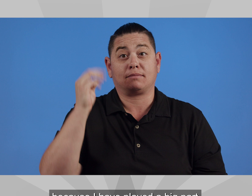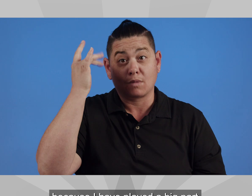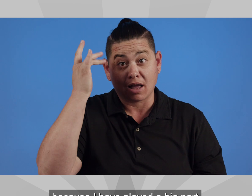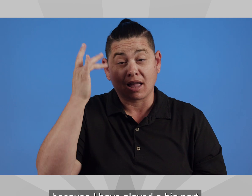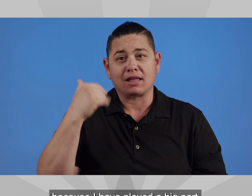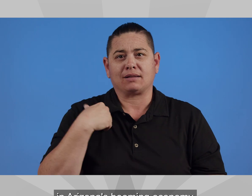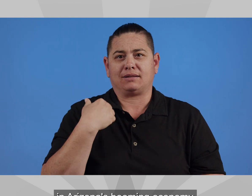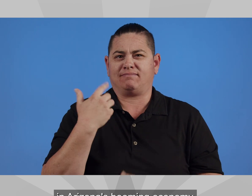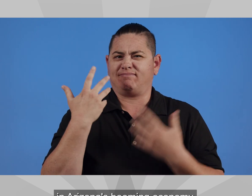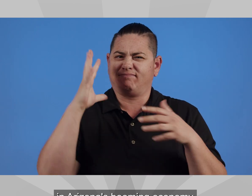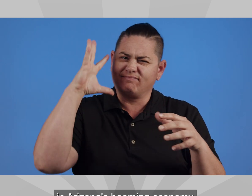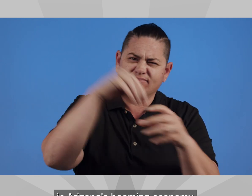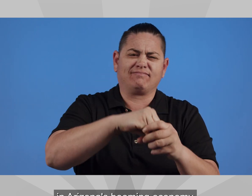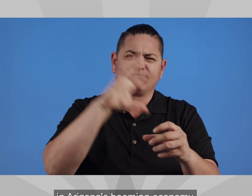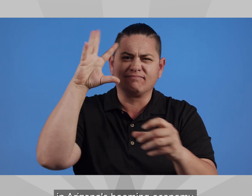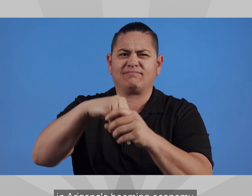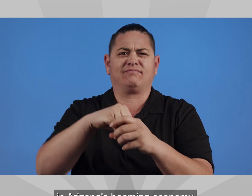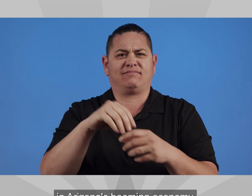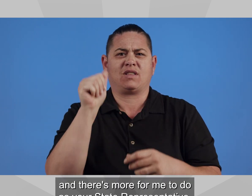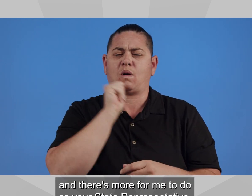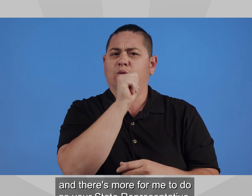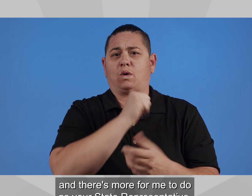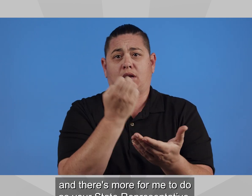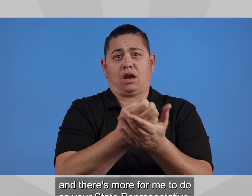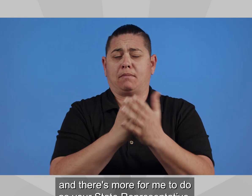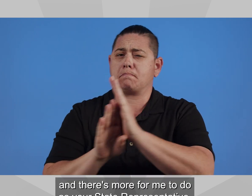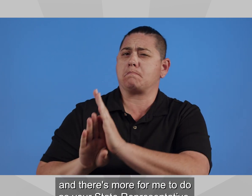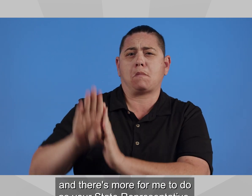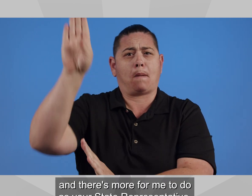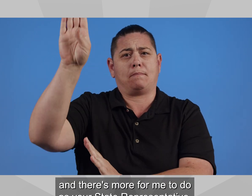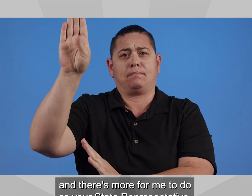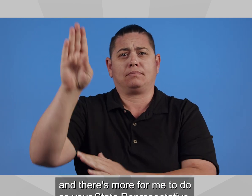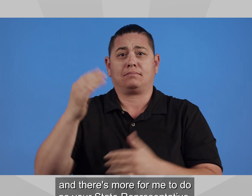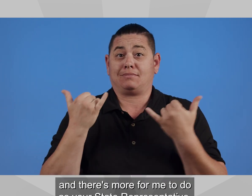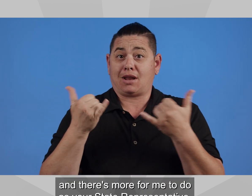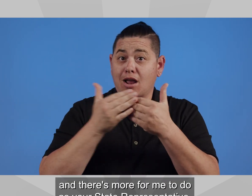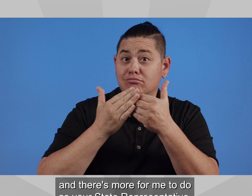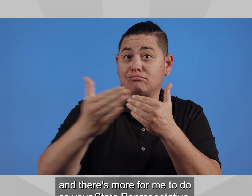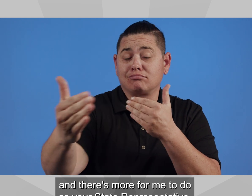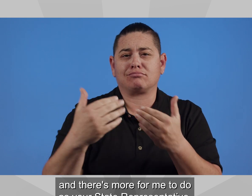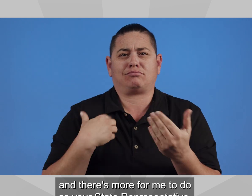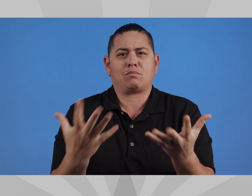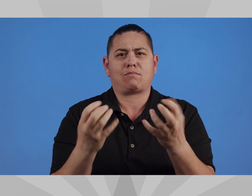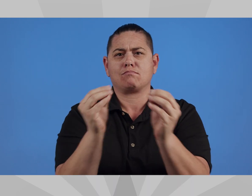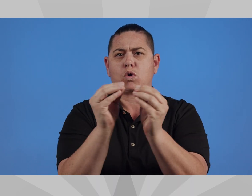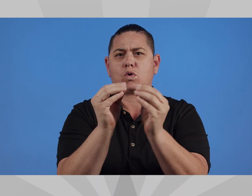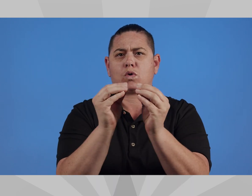have played a big part in Arizona's booming economy, and there's more for me to do as your state representative.